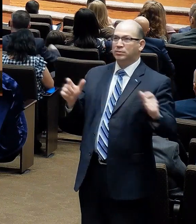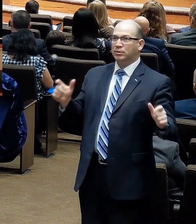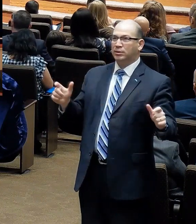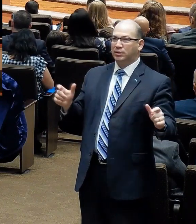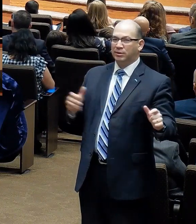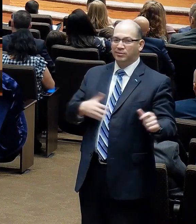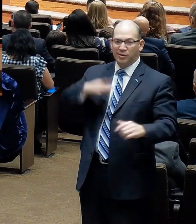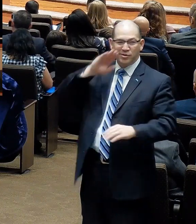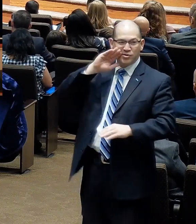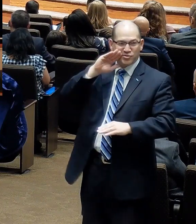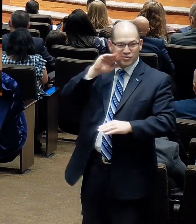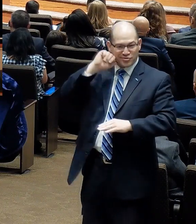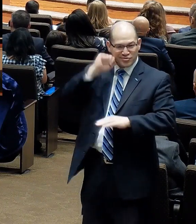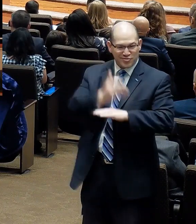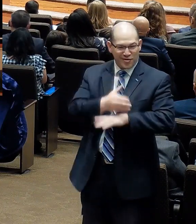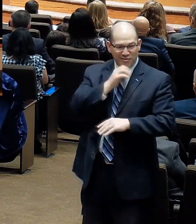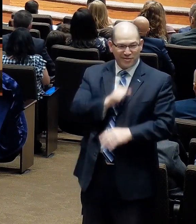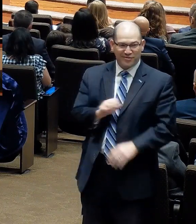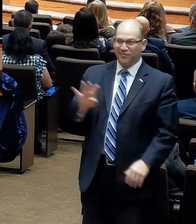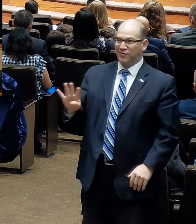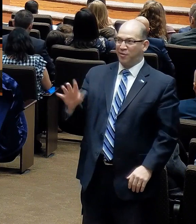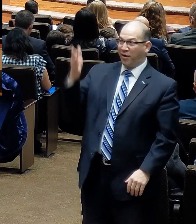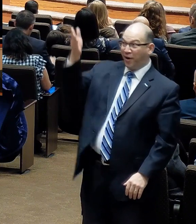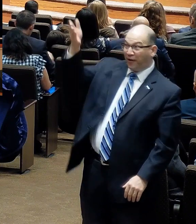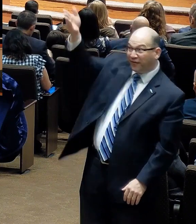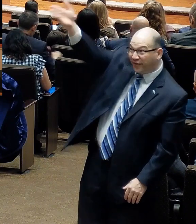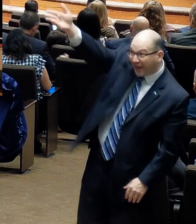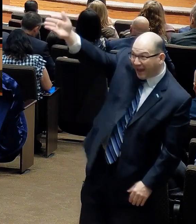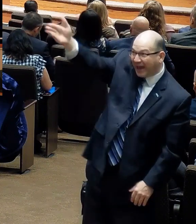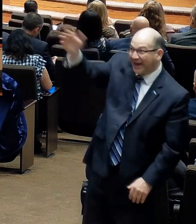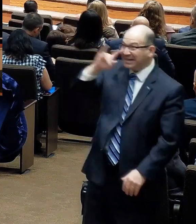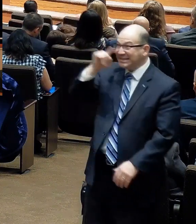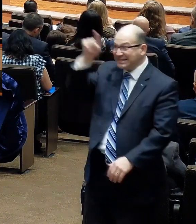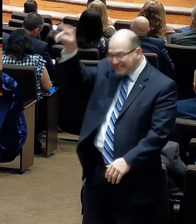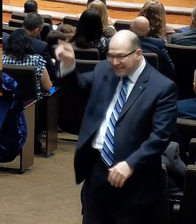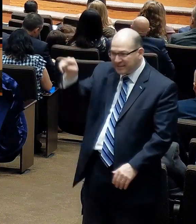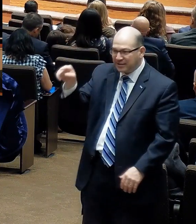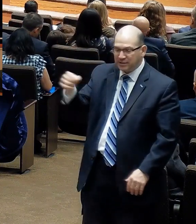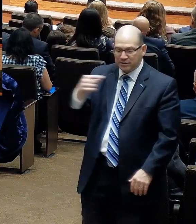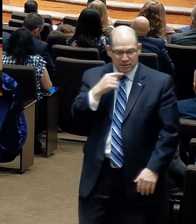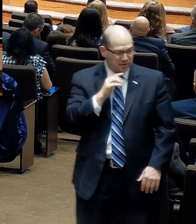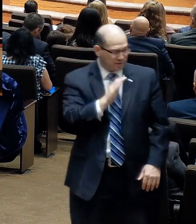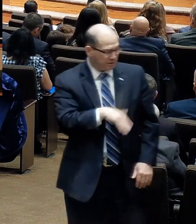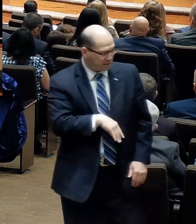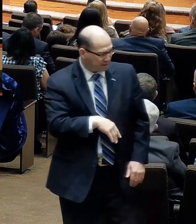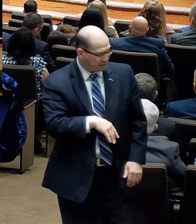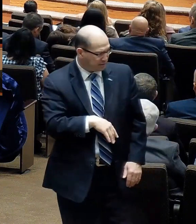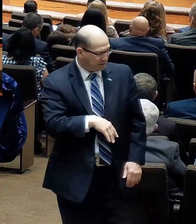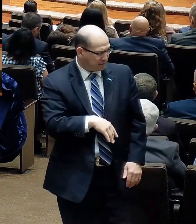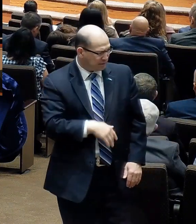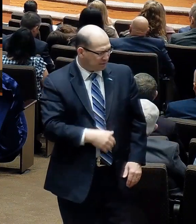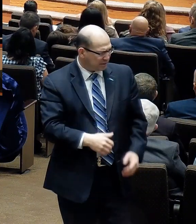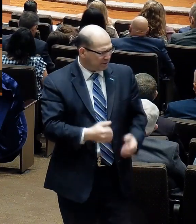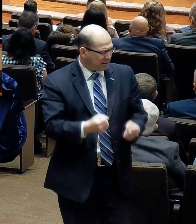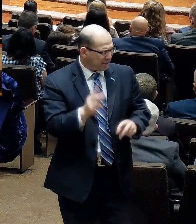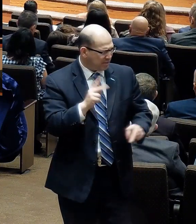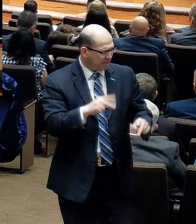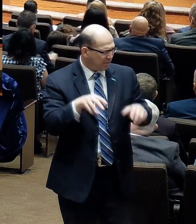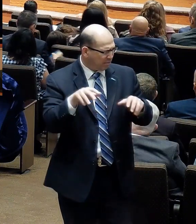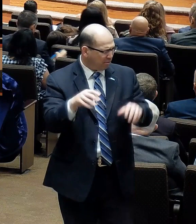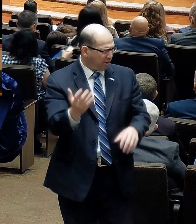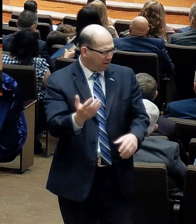kids program causing problems right now and she responded to Trey. She said, how many people be here? And